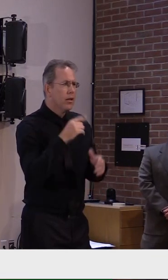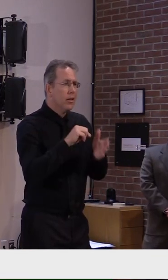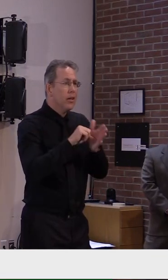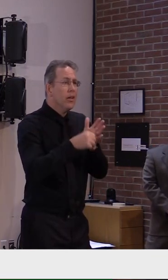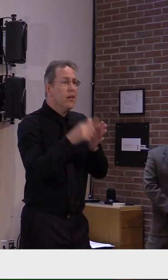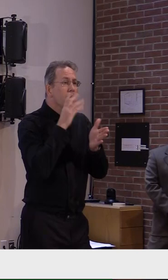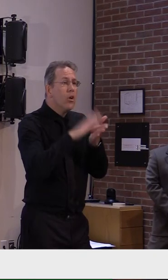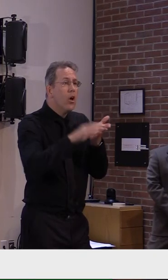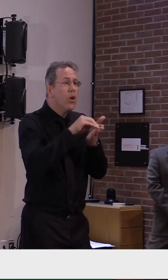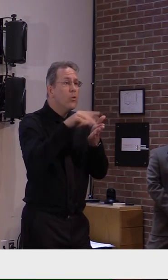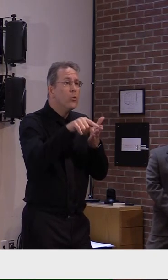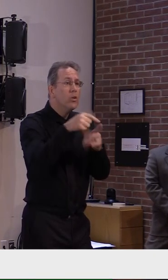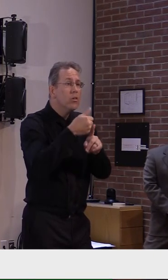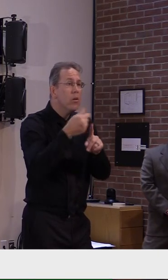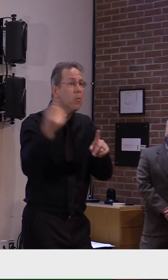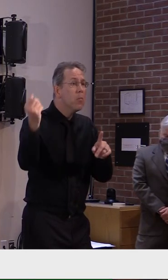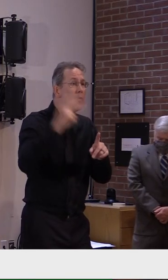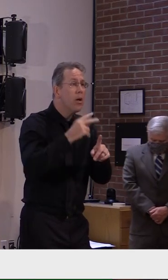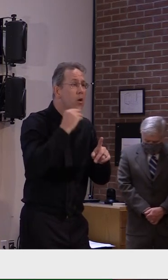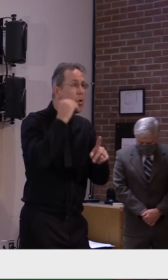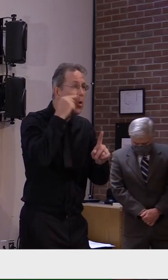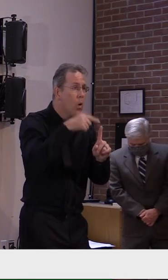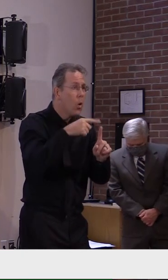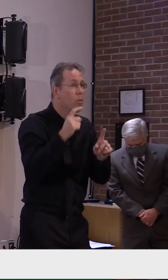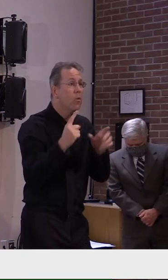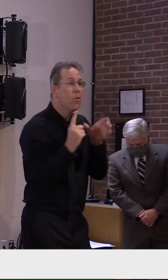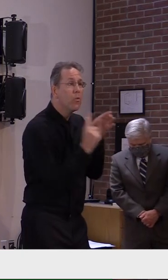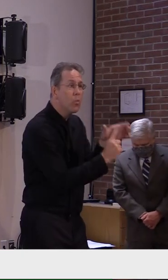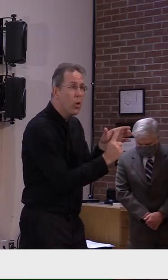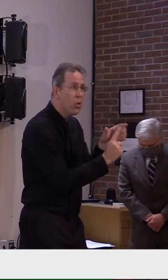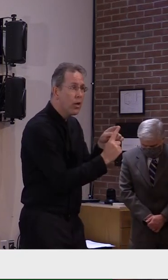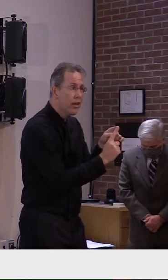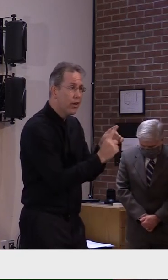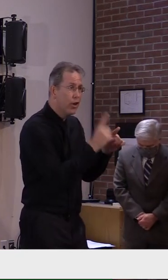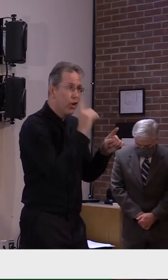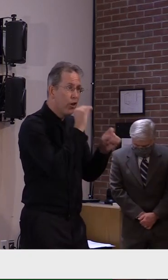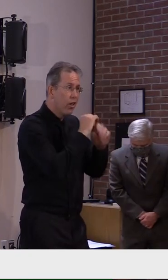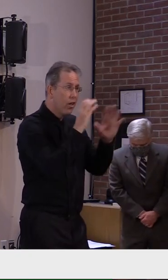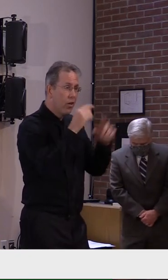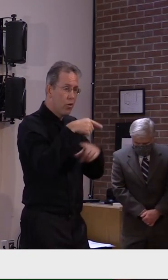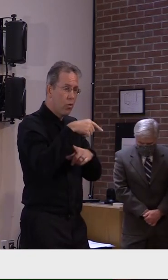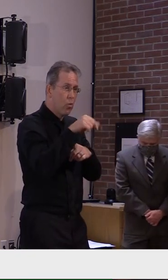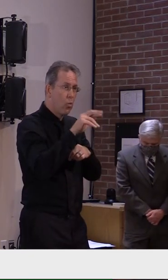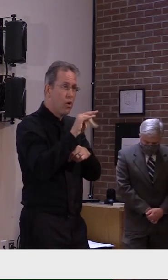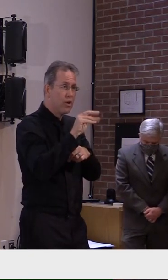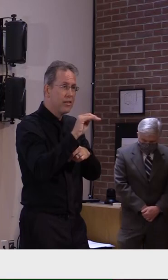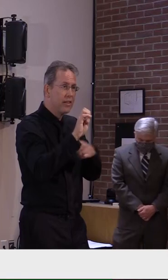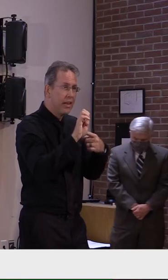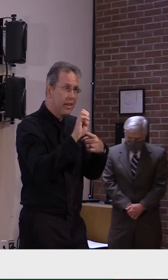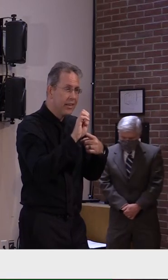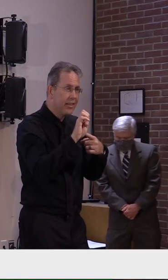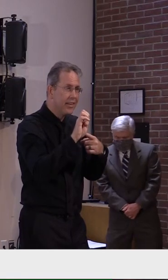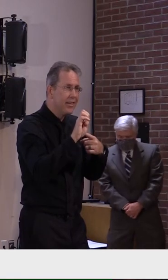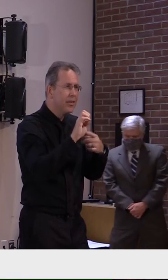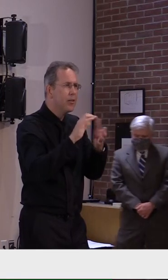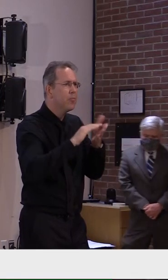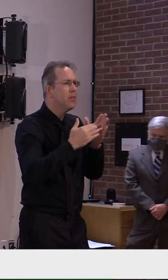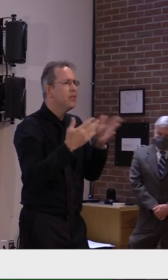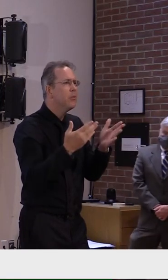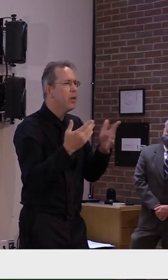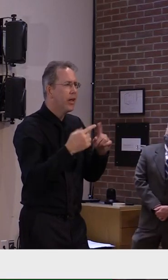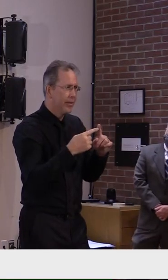process itself, I will give you some of the details, but it's very detailed description is on our website.